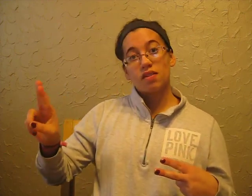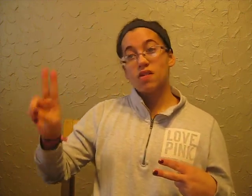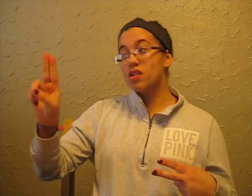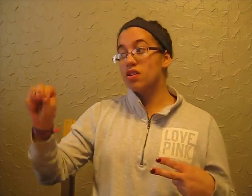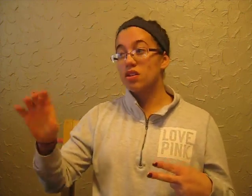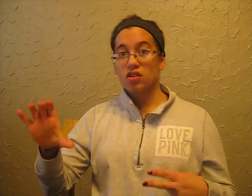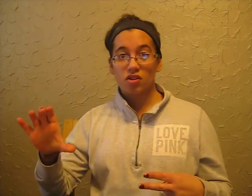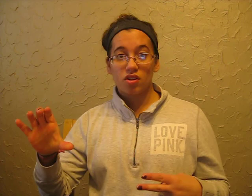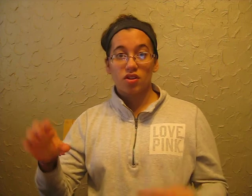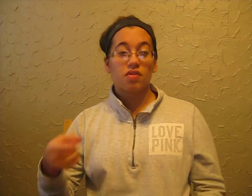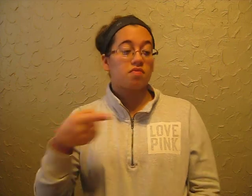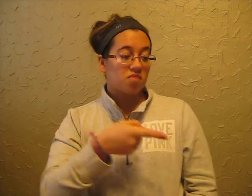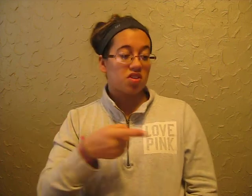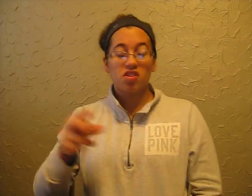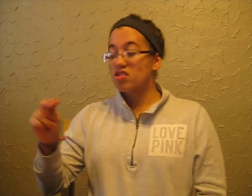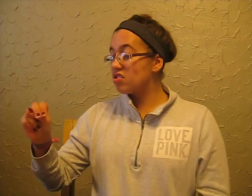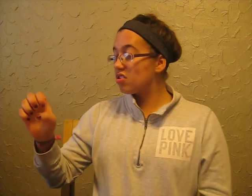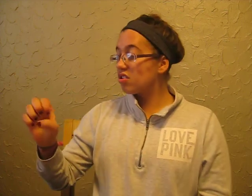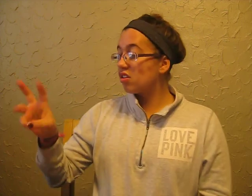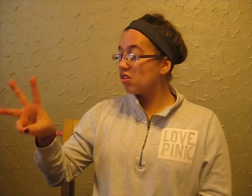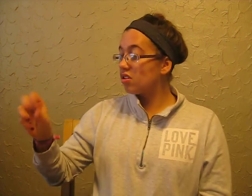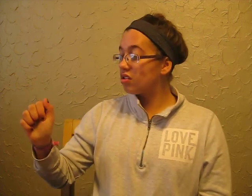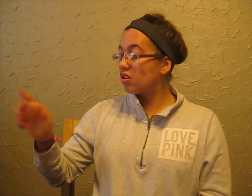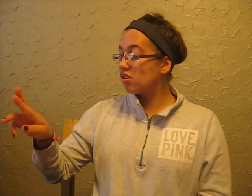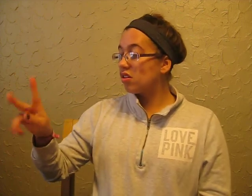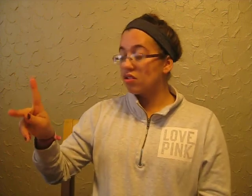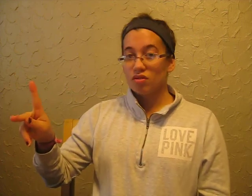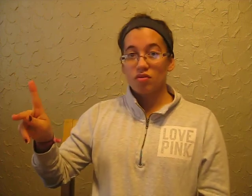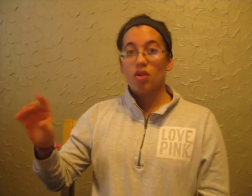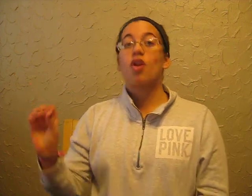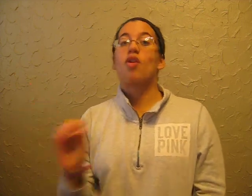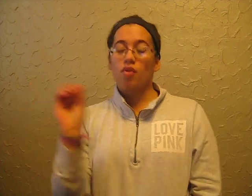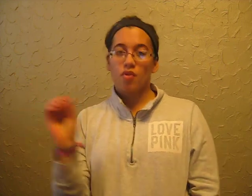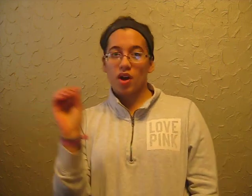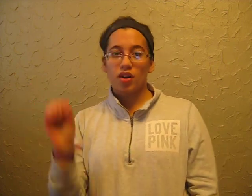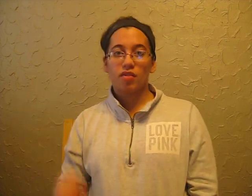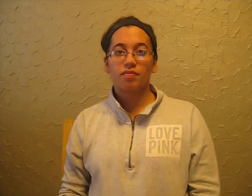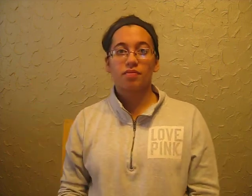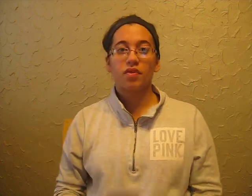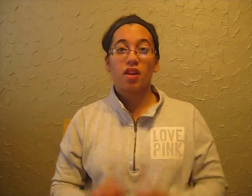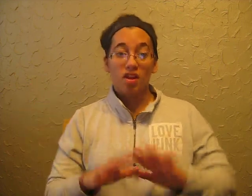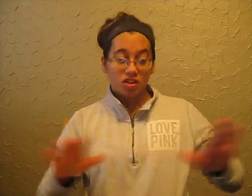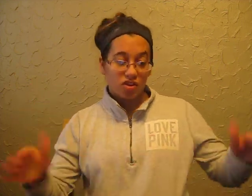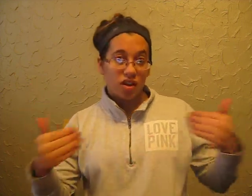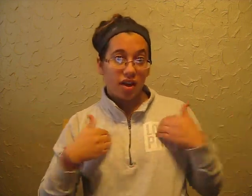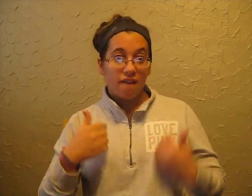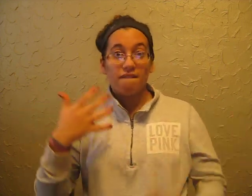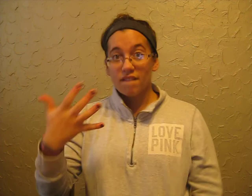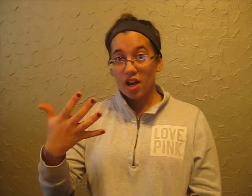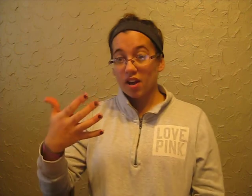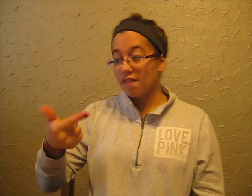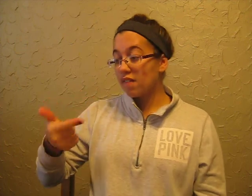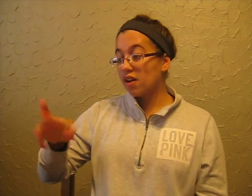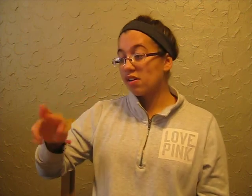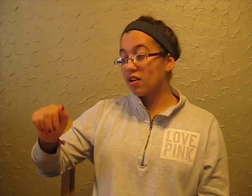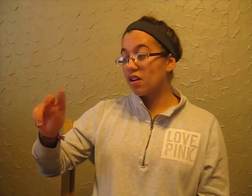I have five children, one grandchild, and my wife